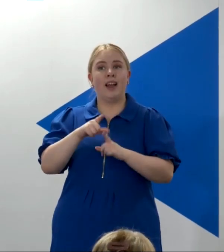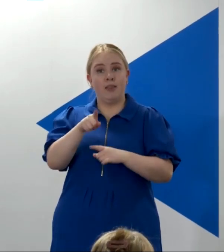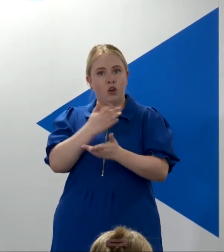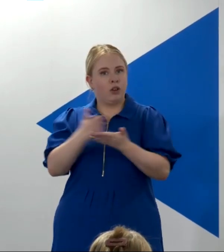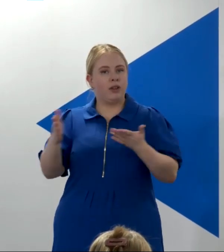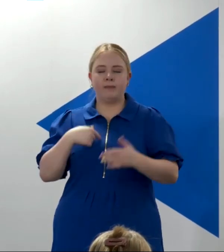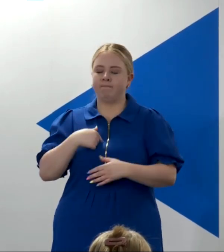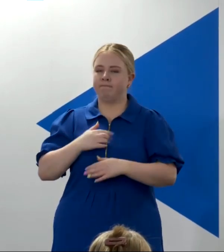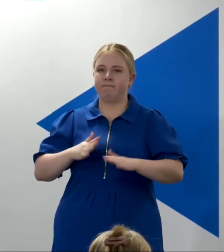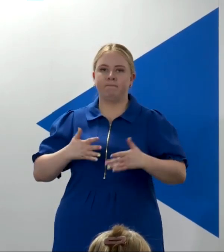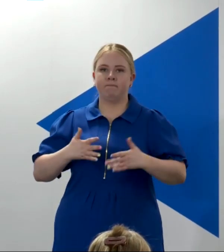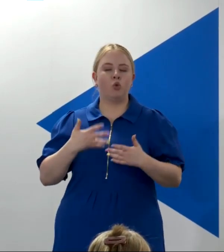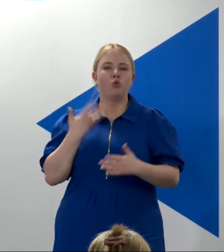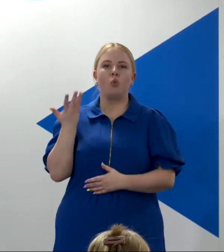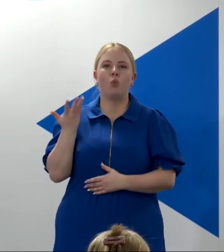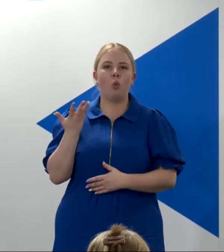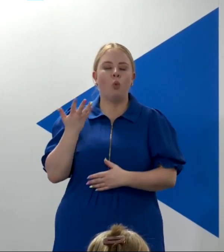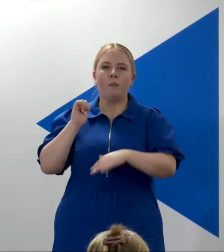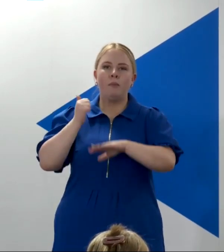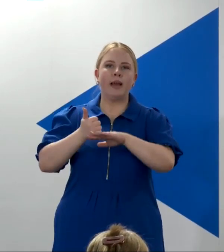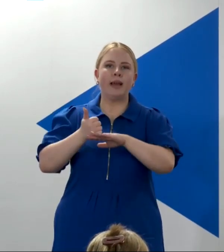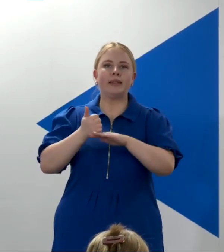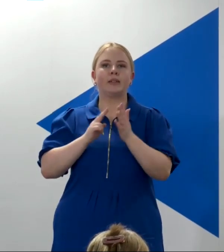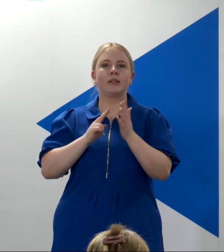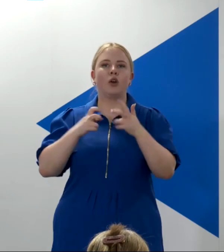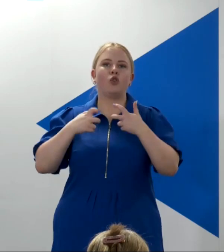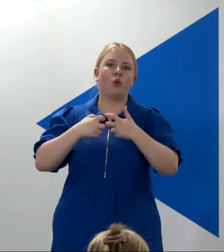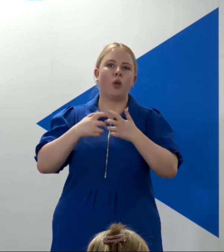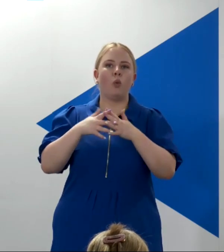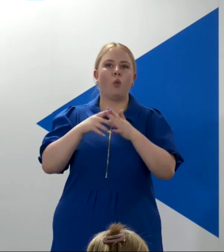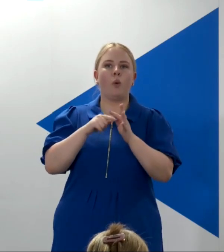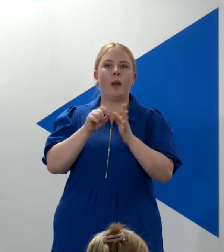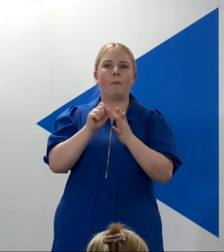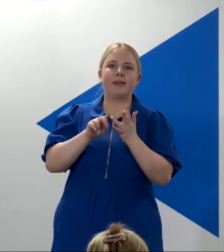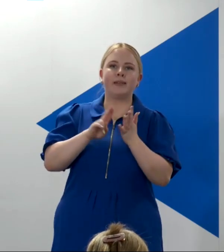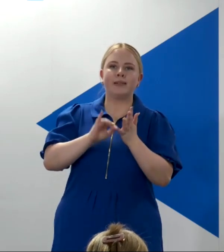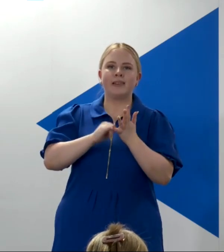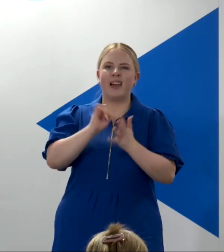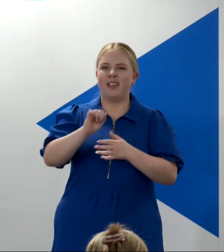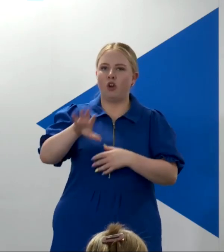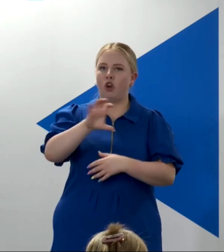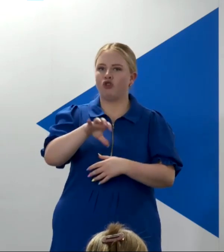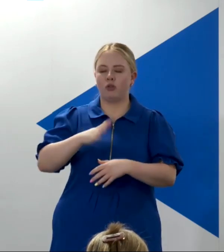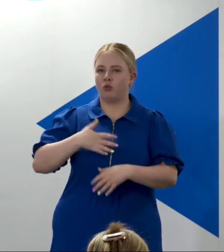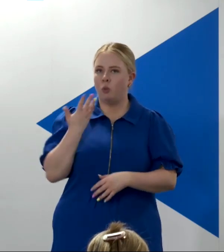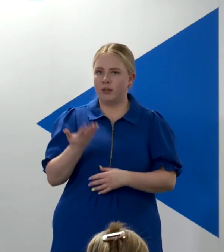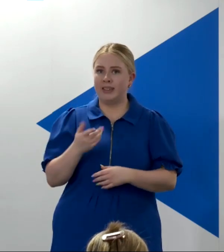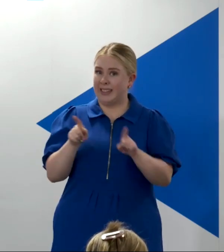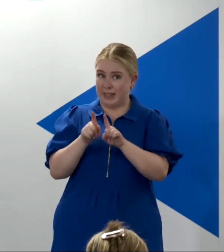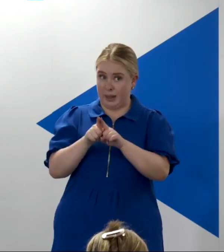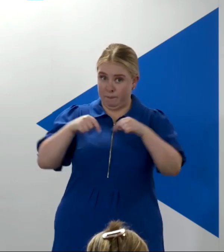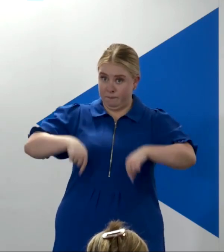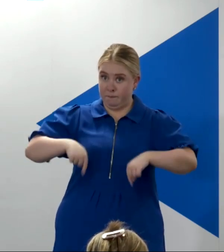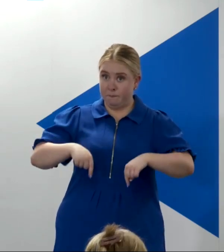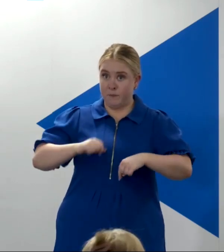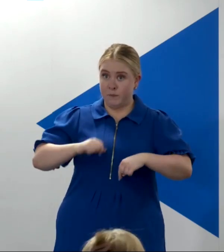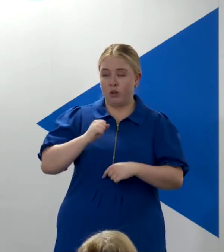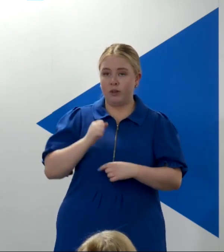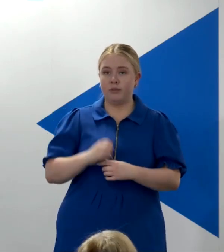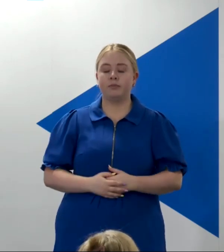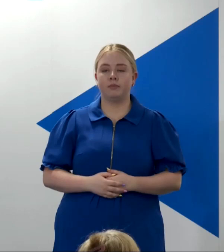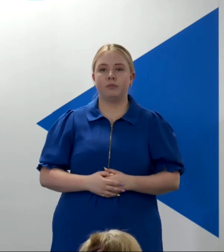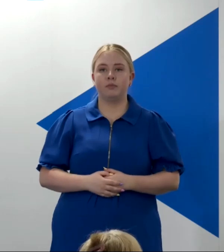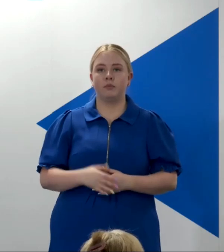to hosting and basing nuclear weapons on its soil. That would be the same basis upon which we would seek to join